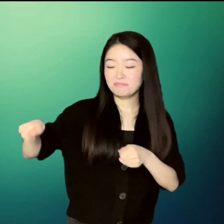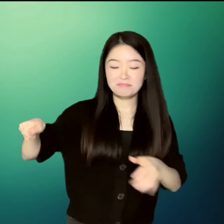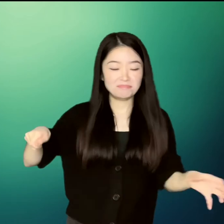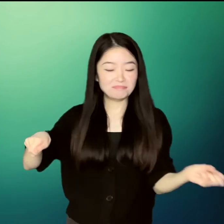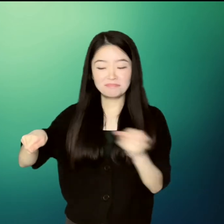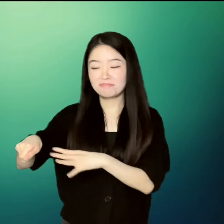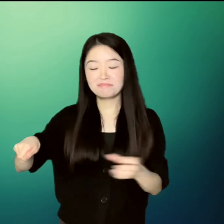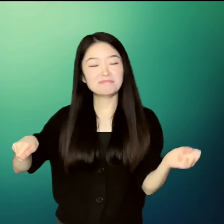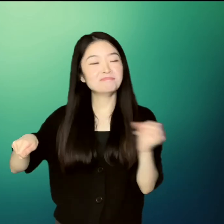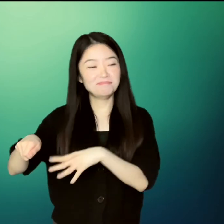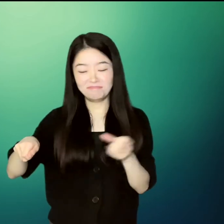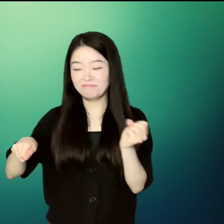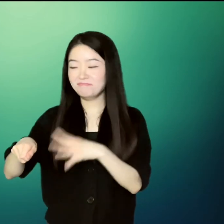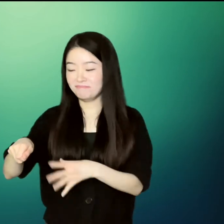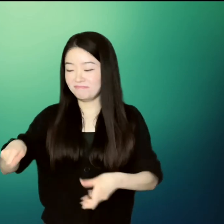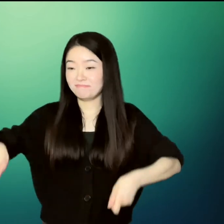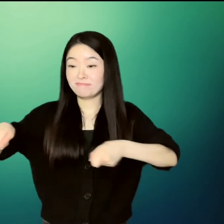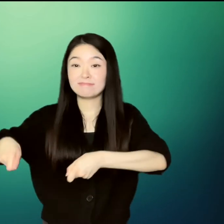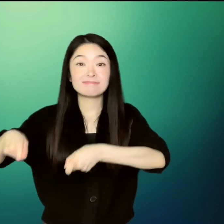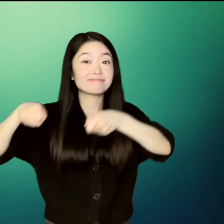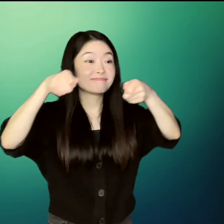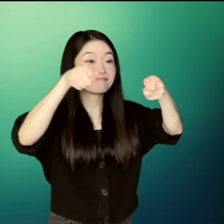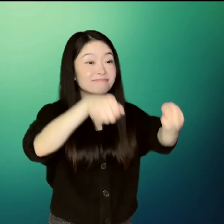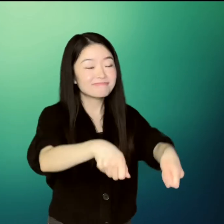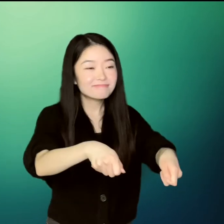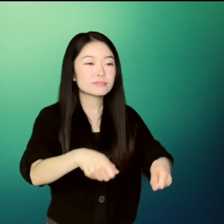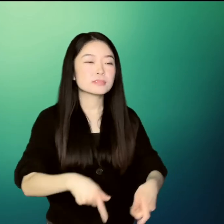Welcome to the neighborhood, Un He.